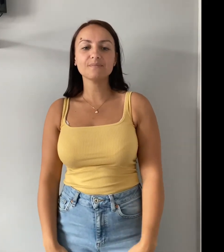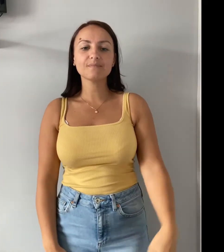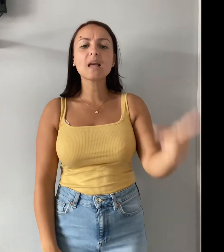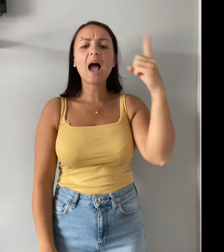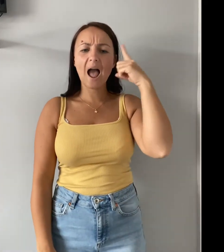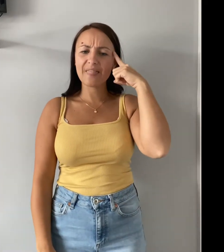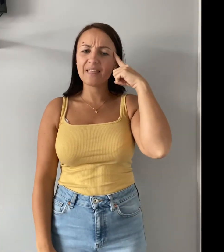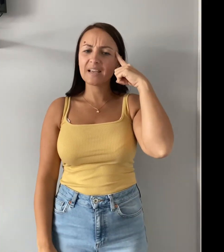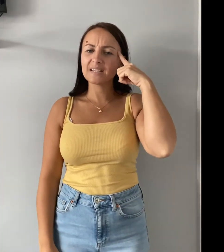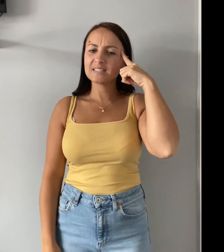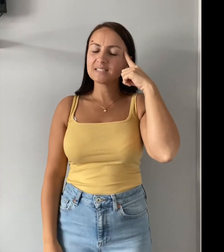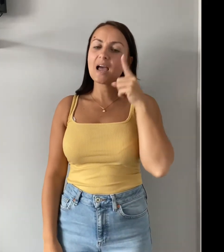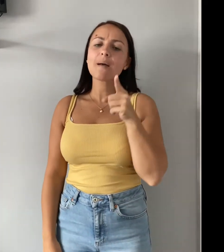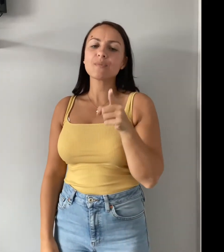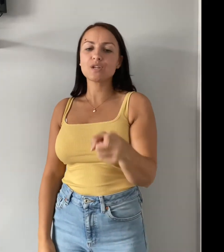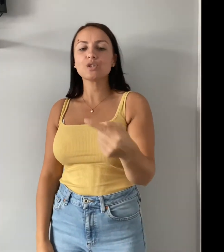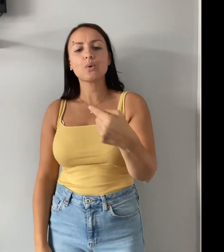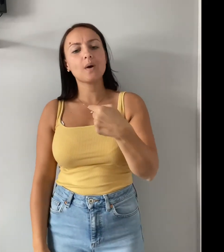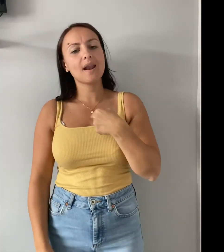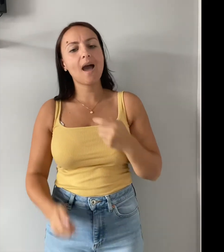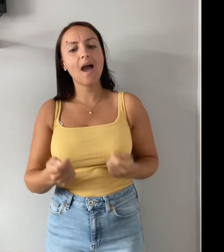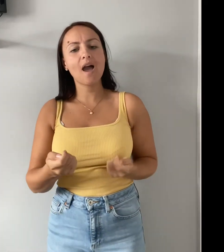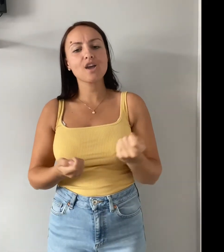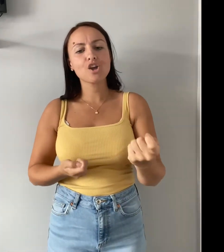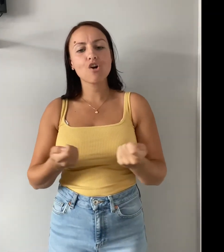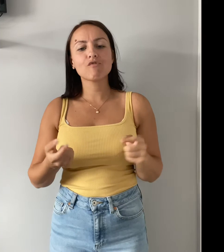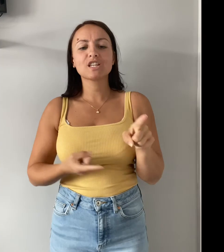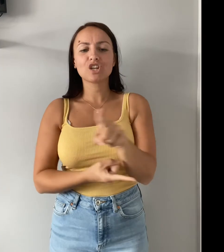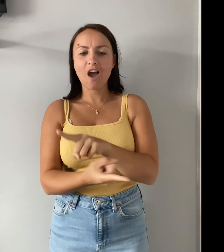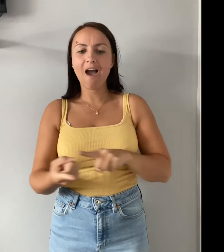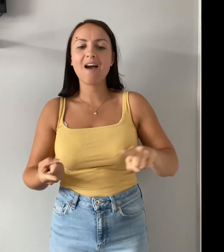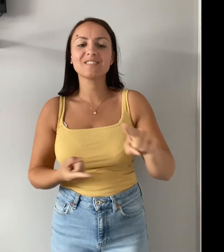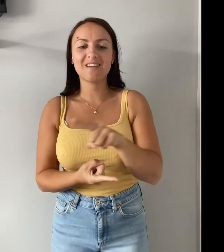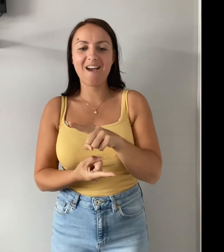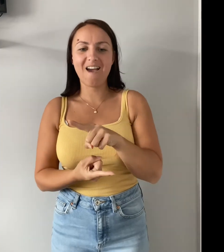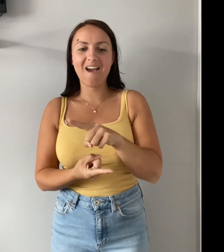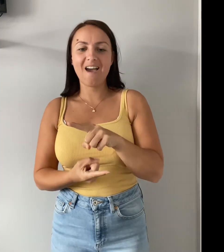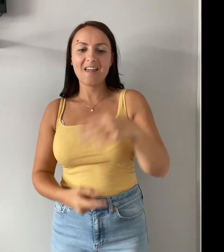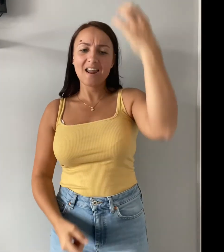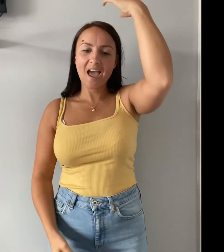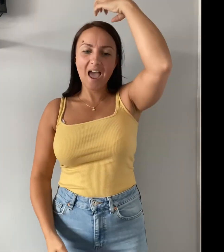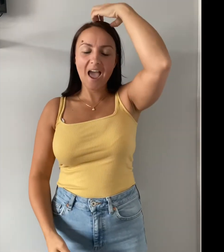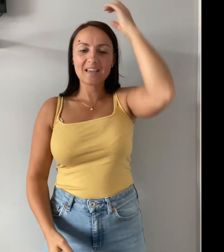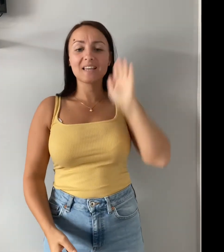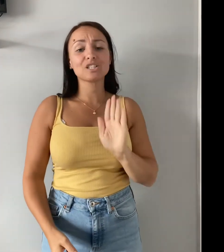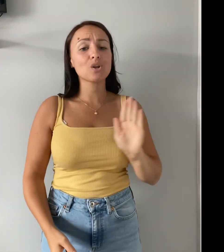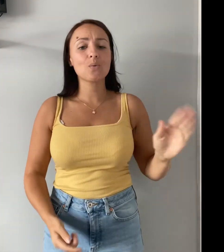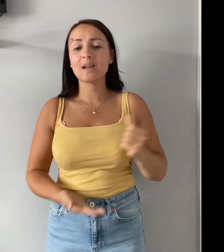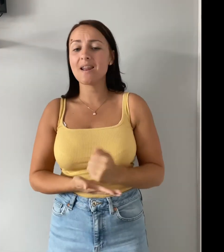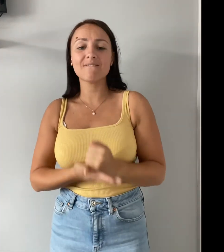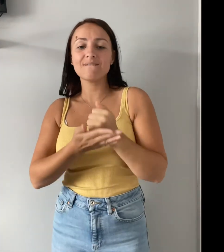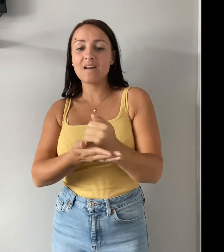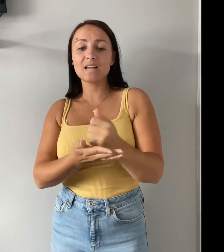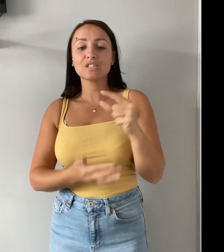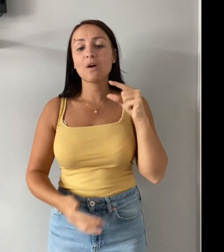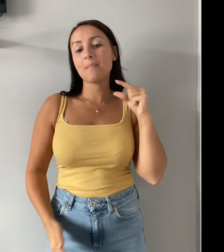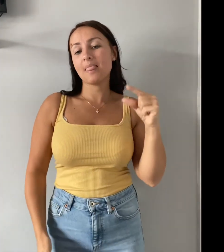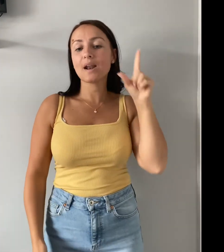I think it's time that you and I arrange the heart apart King's so neat advice, the little